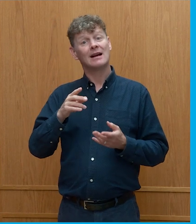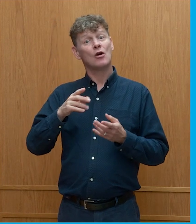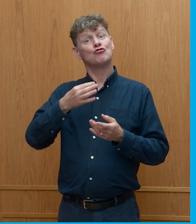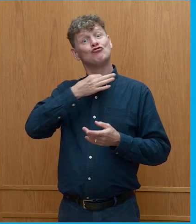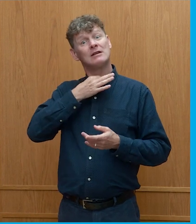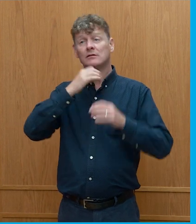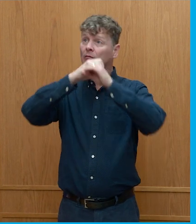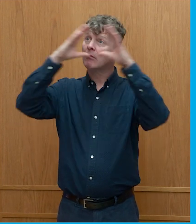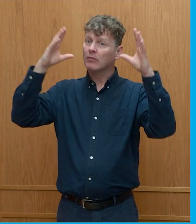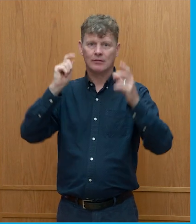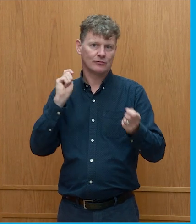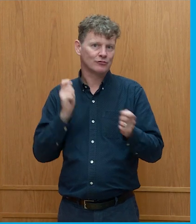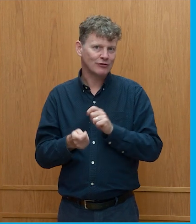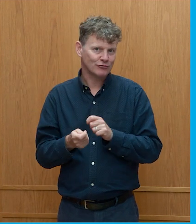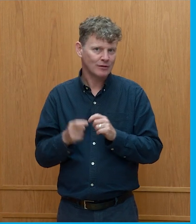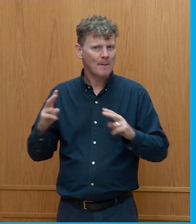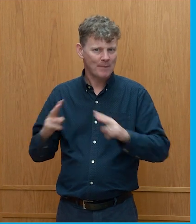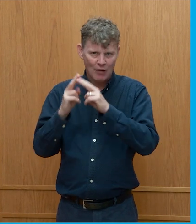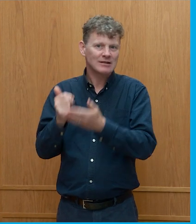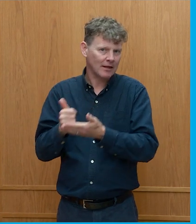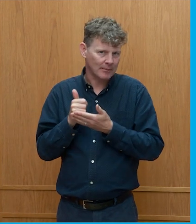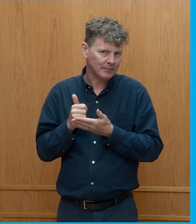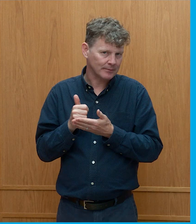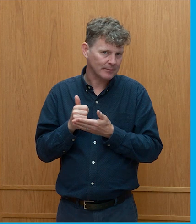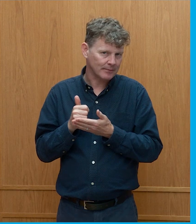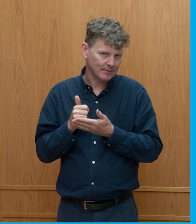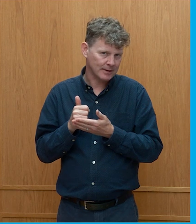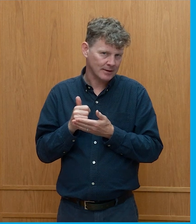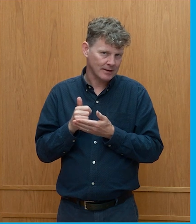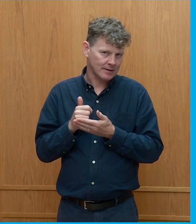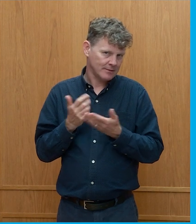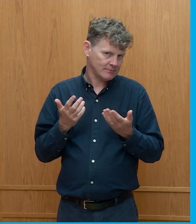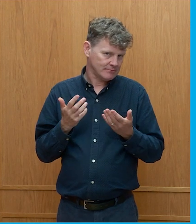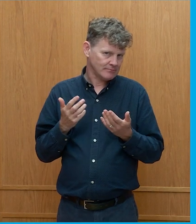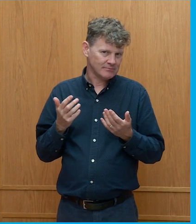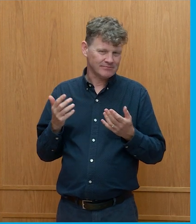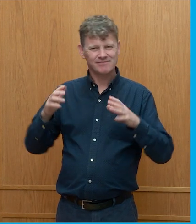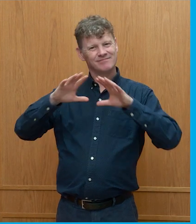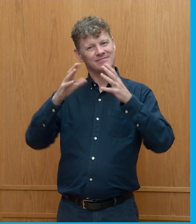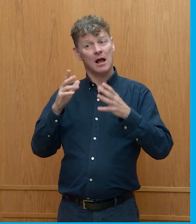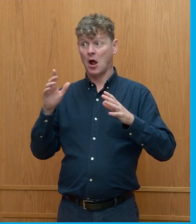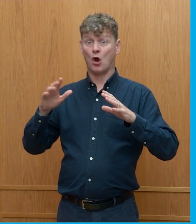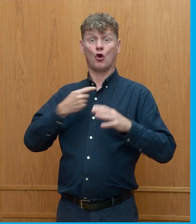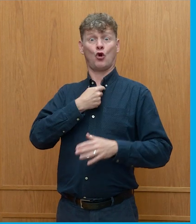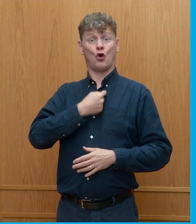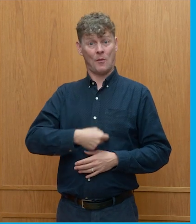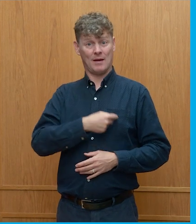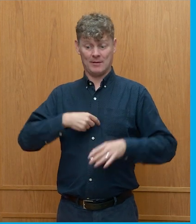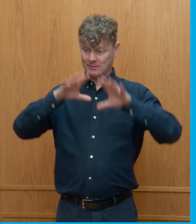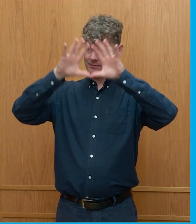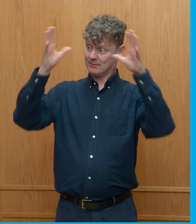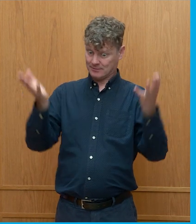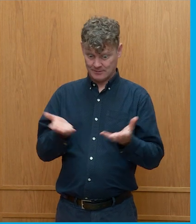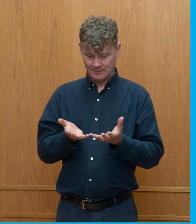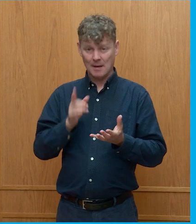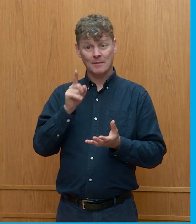changed. So, Paris is really helpful in terms of getting that overarching commitment, but it isn't enough